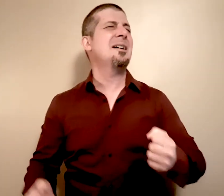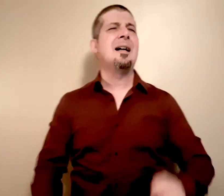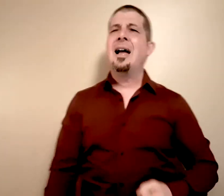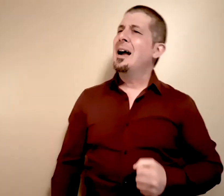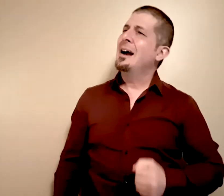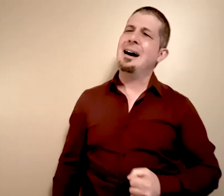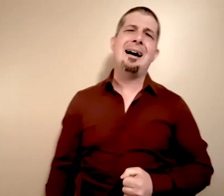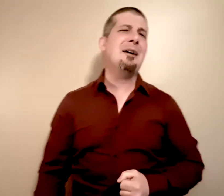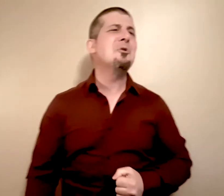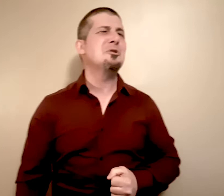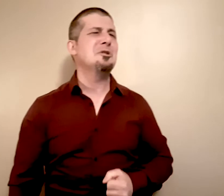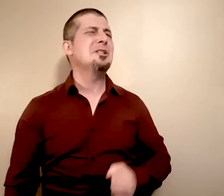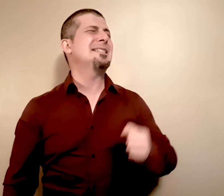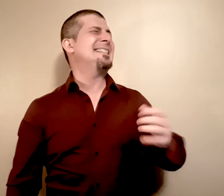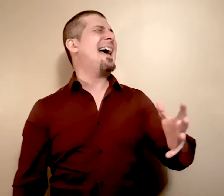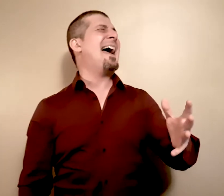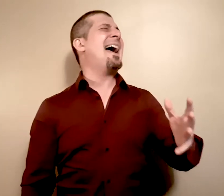I will say.